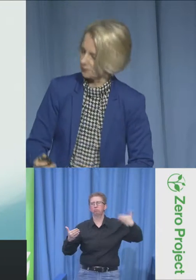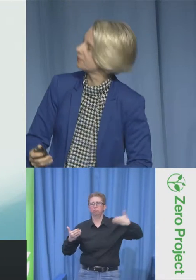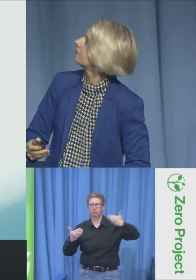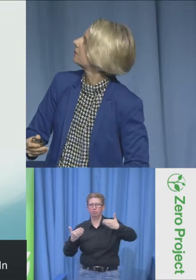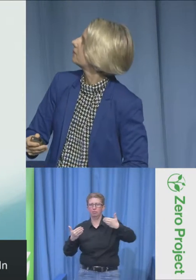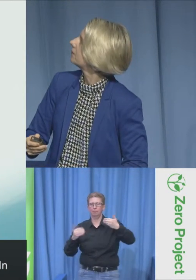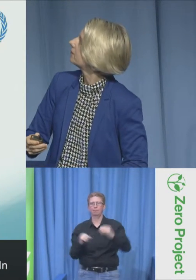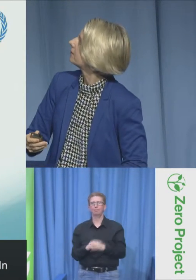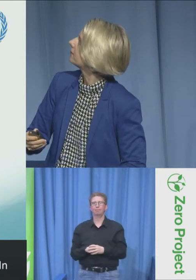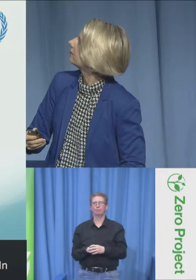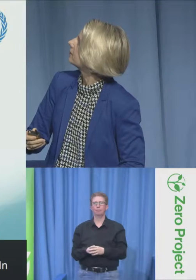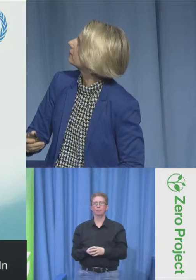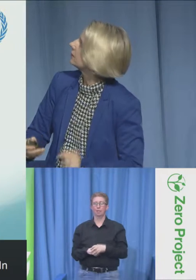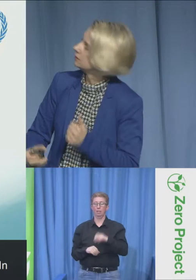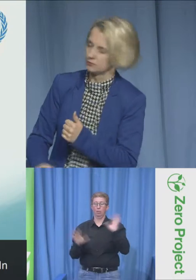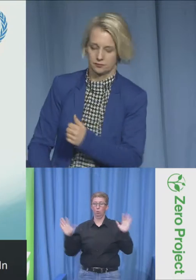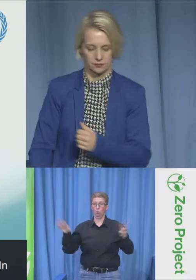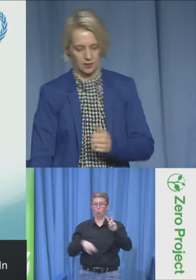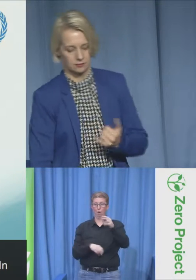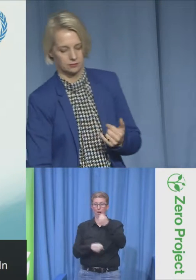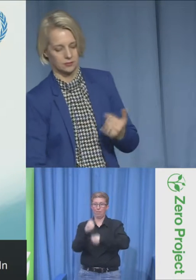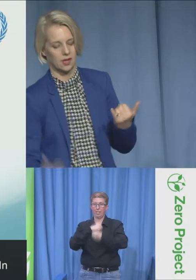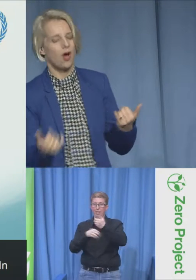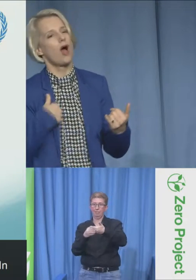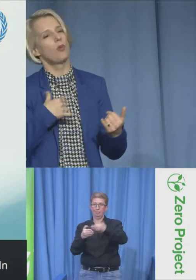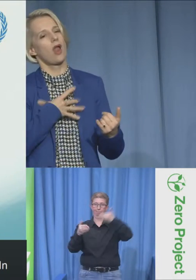within the political party that I am a member.